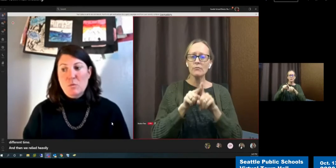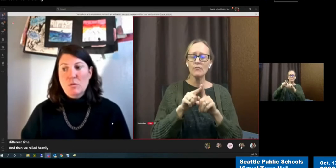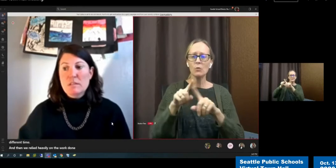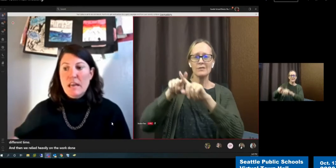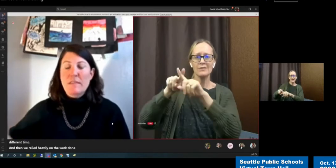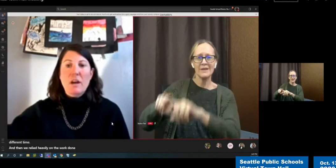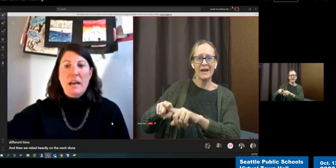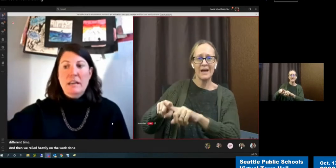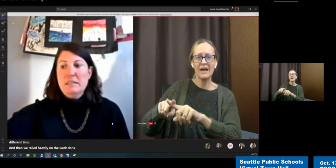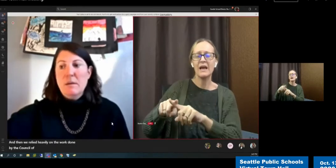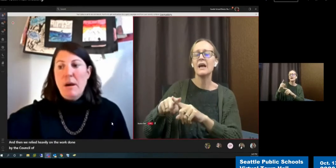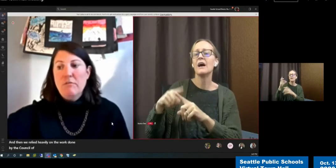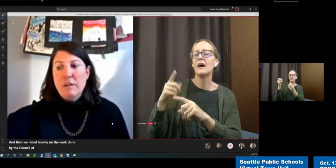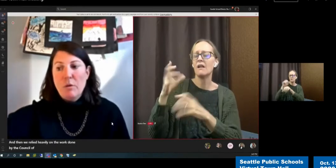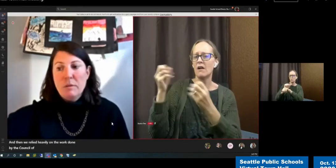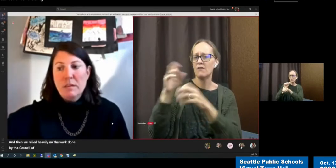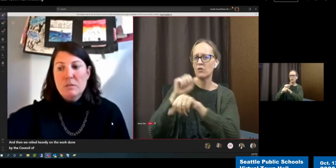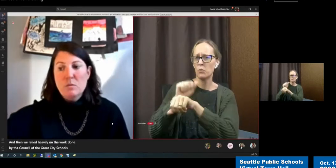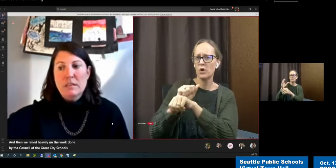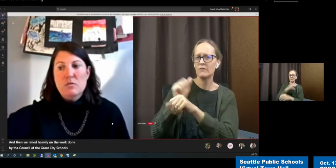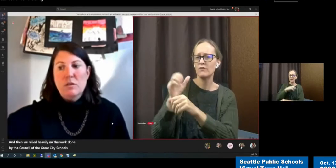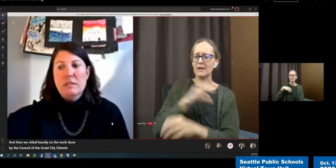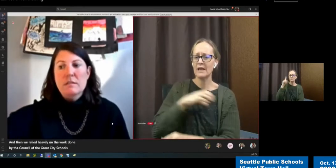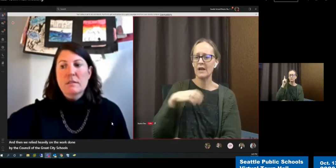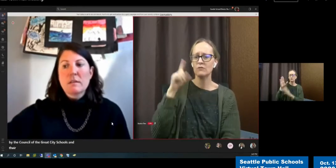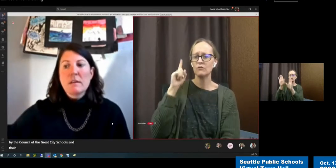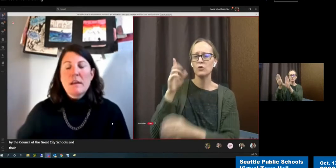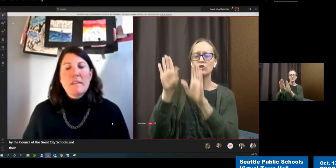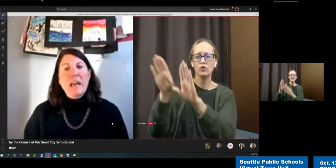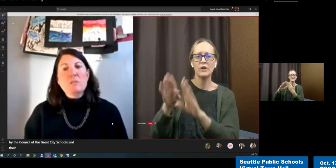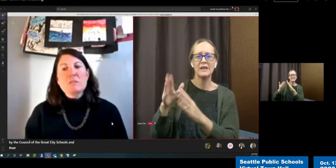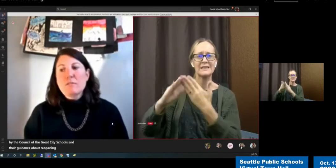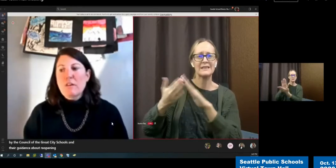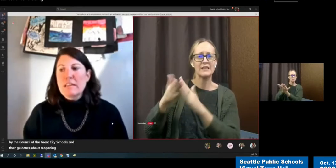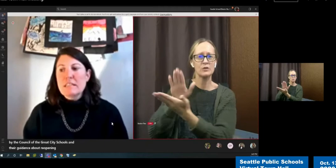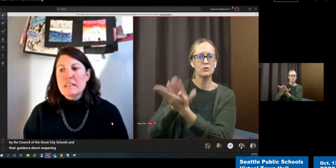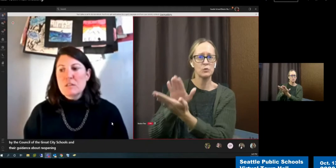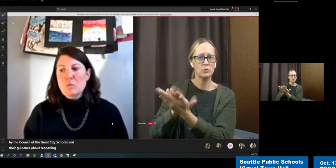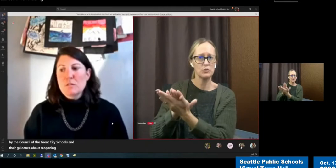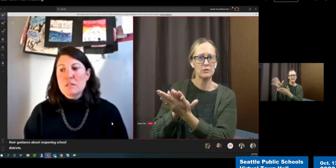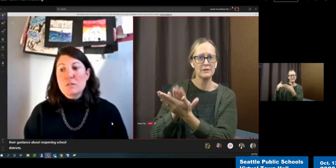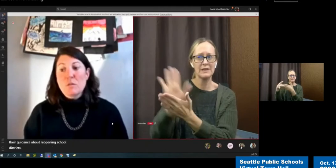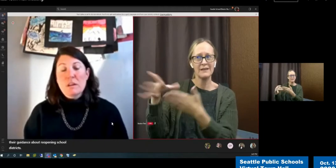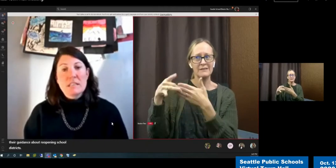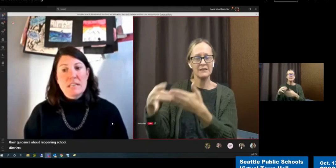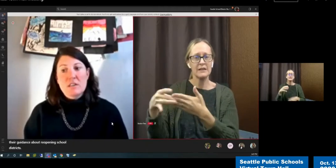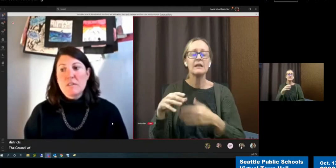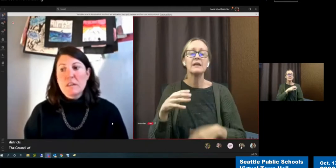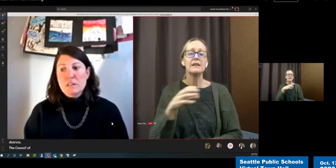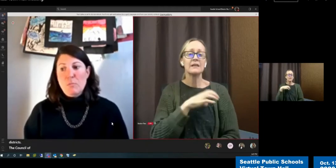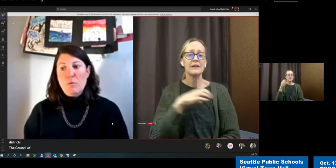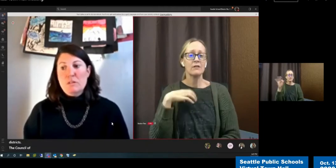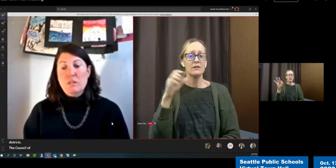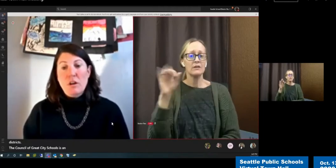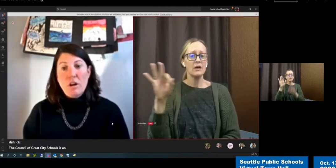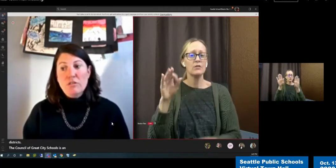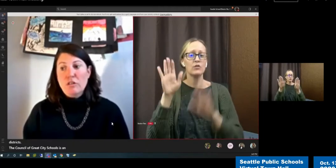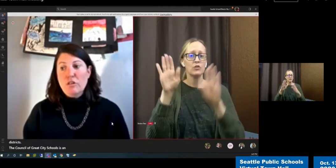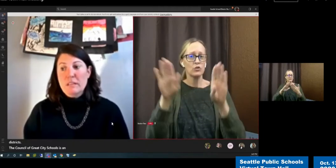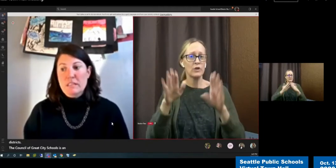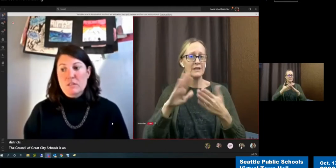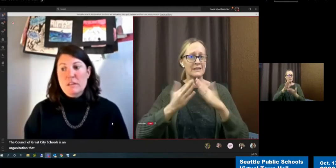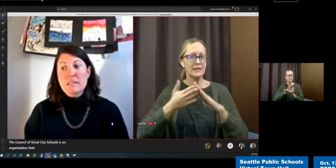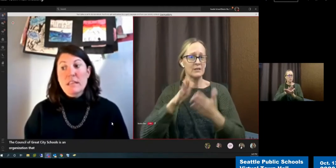Schools and their guidance about reopening school districts. The Council of Great City Schools is an organization that supports large